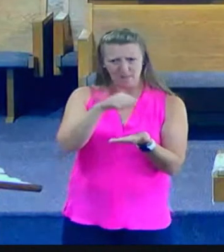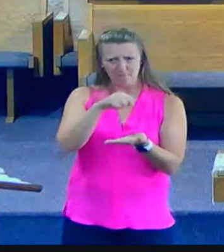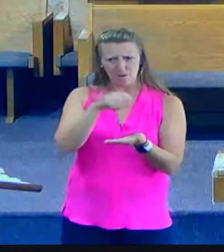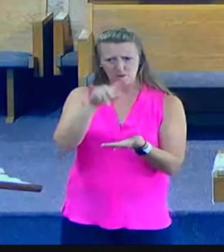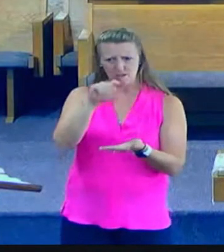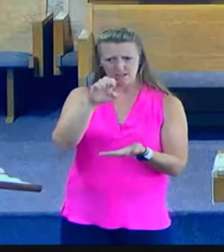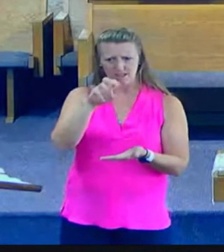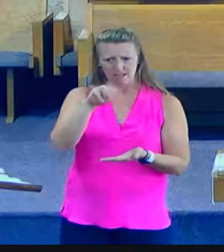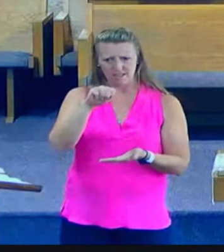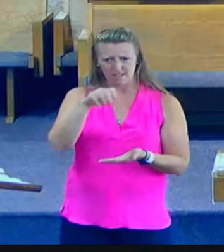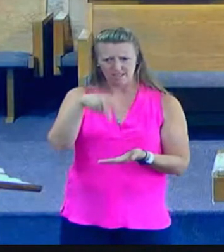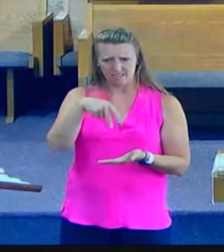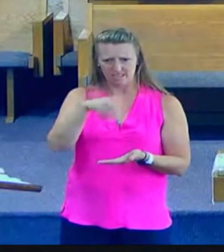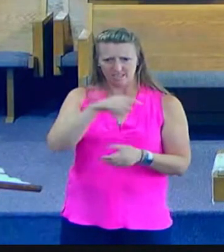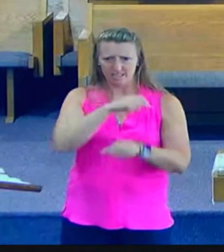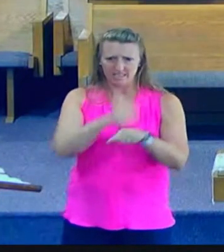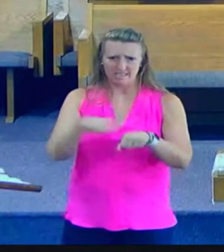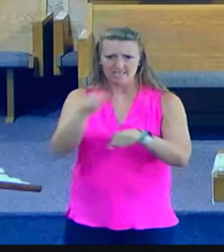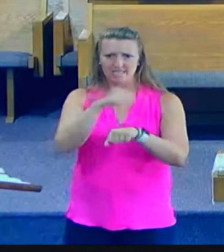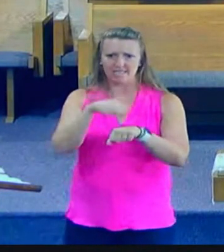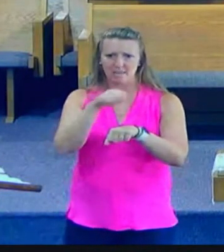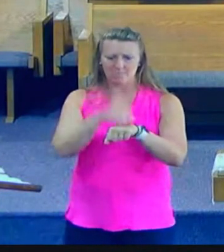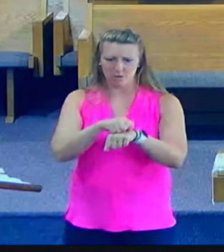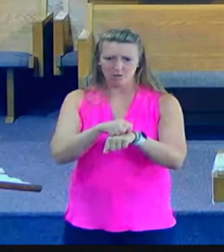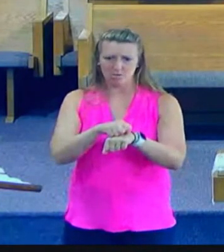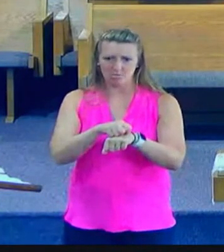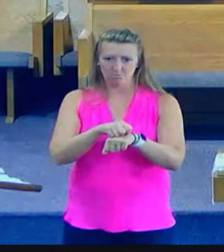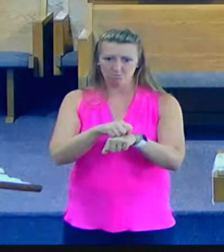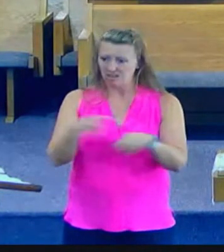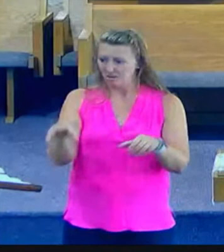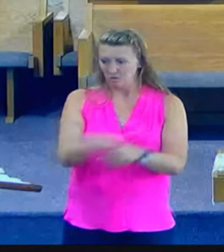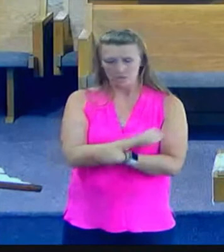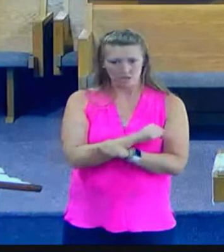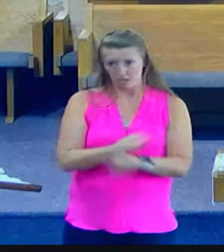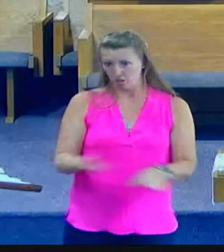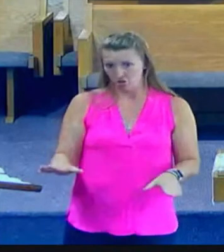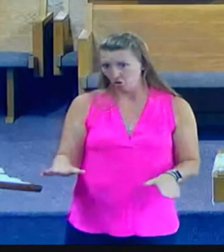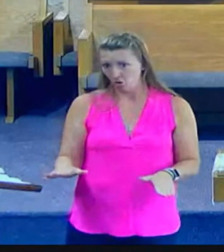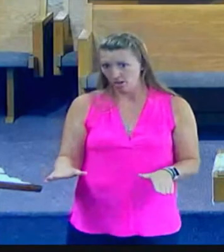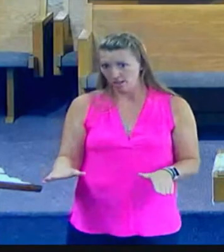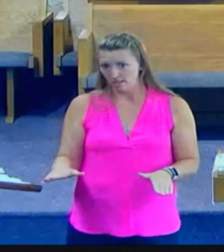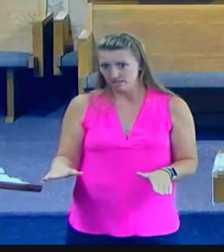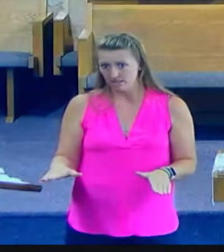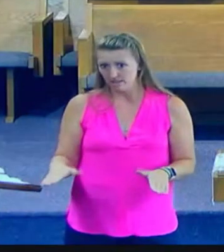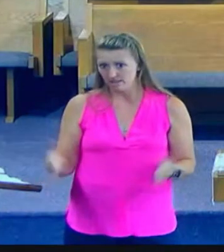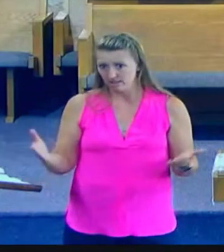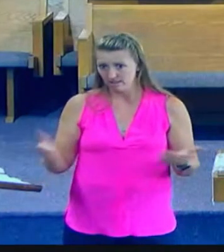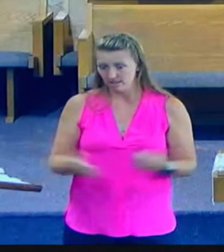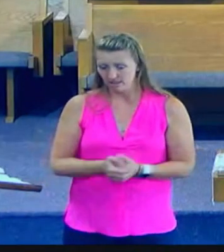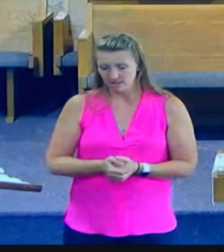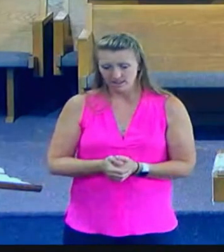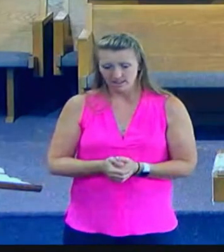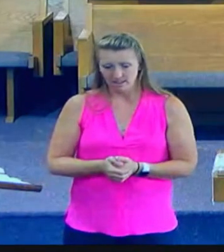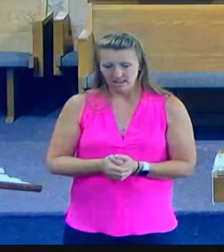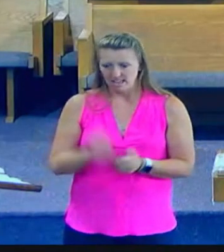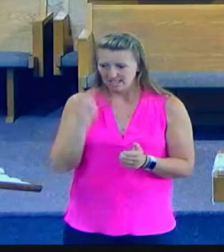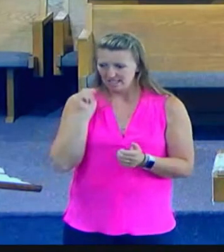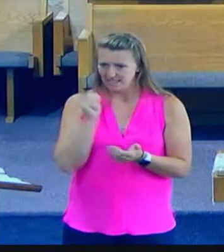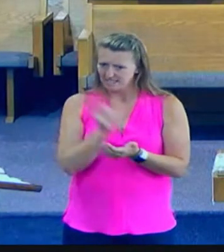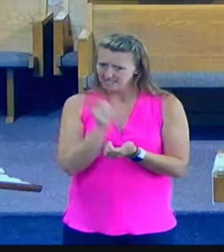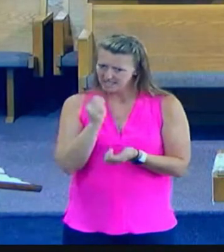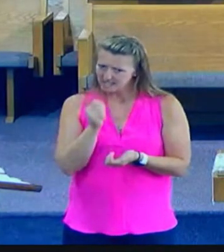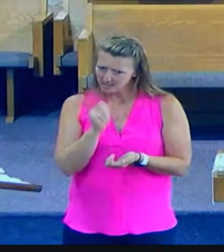dead Sanhedrin, the person of Christ despised and his testimony rejected.